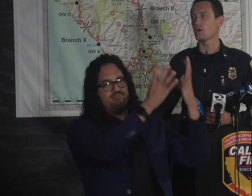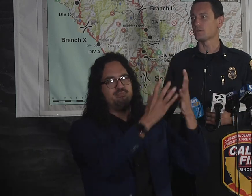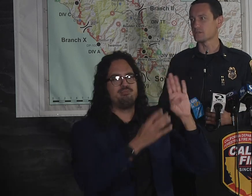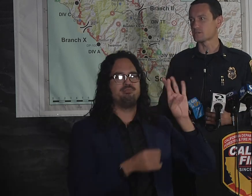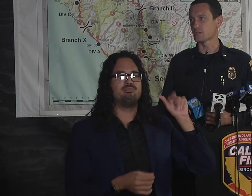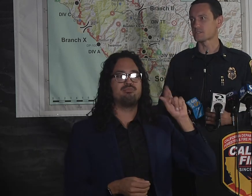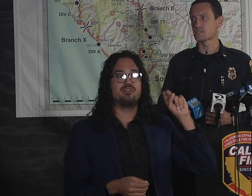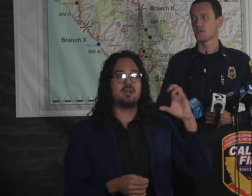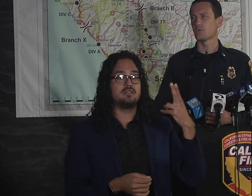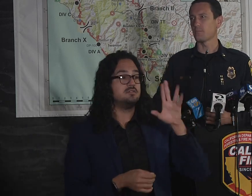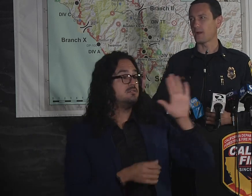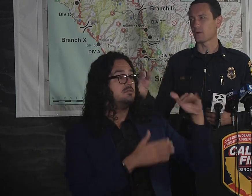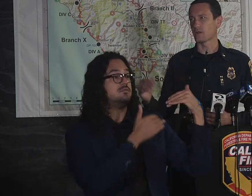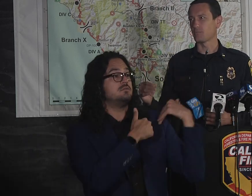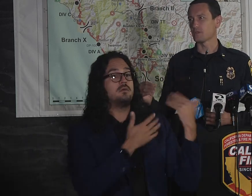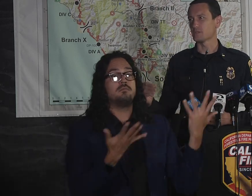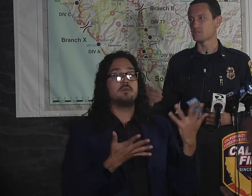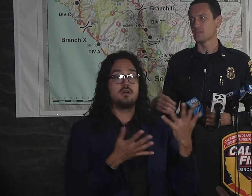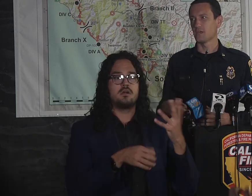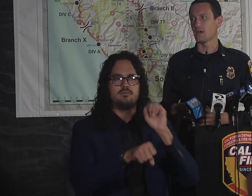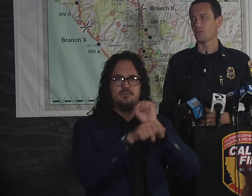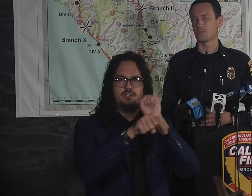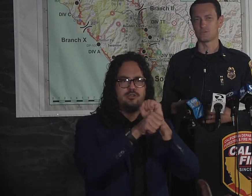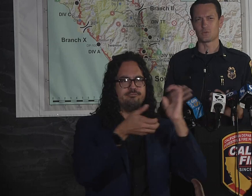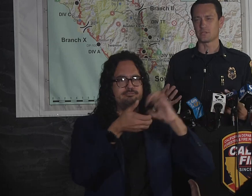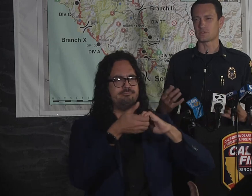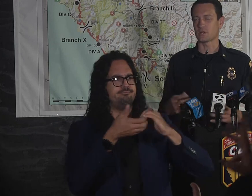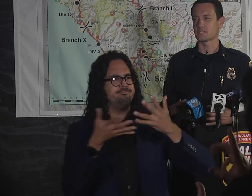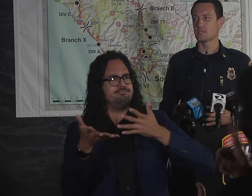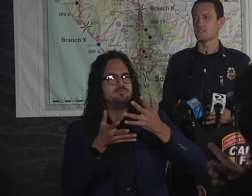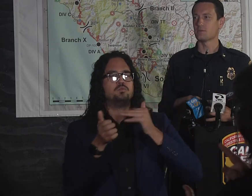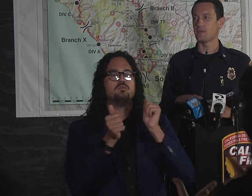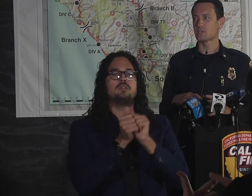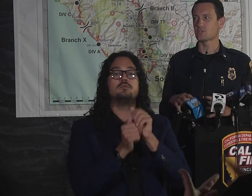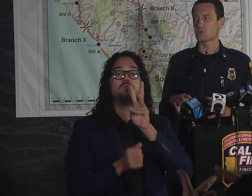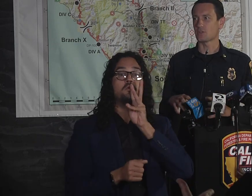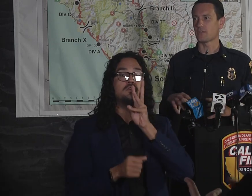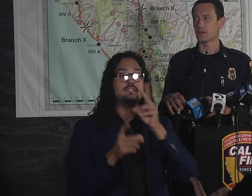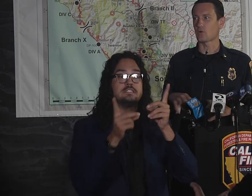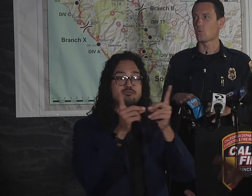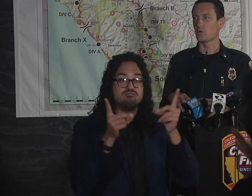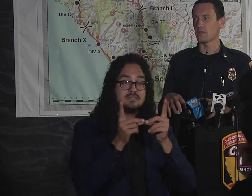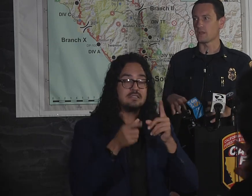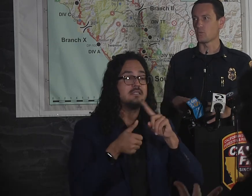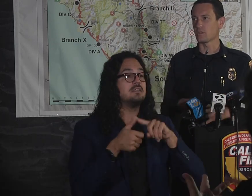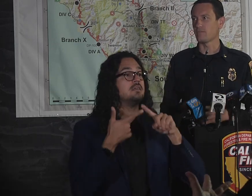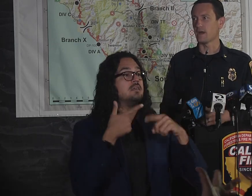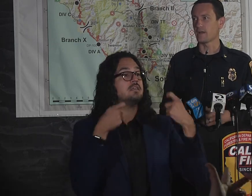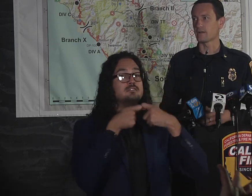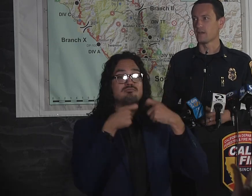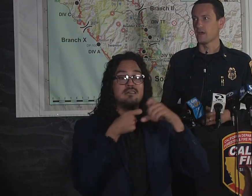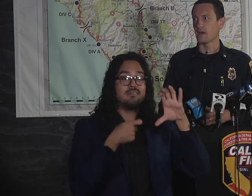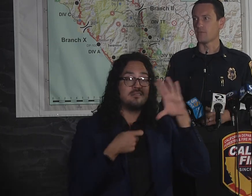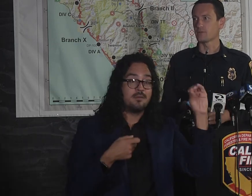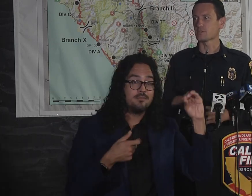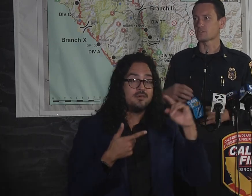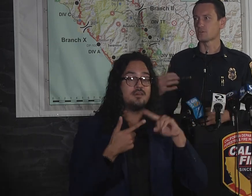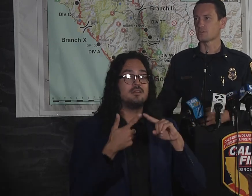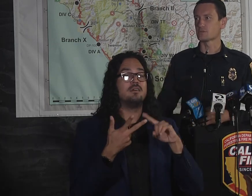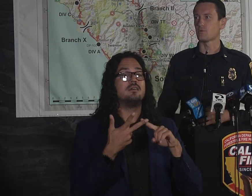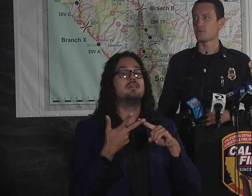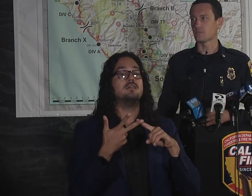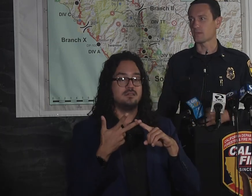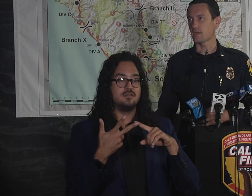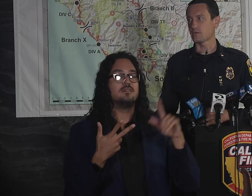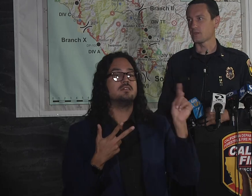with the water districts, with the power companies, with the sewer districts to make sure that they're coordinating with fire. There's